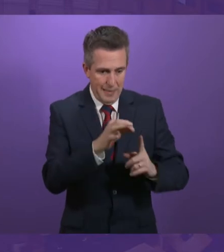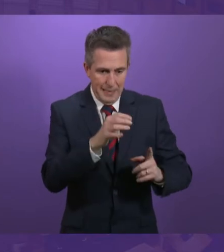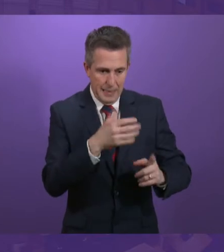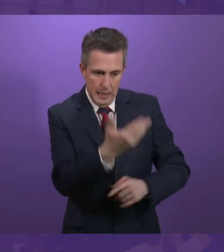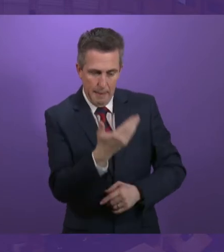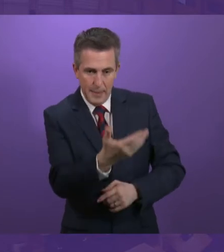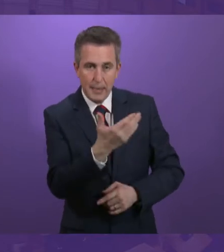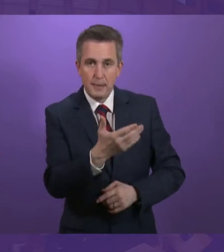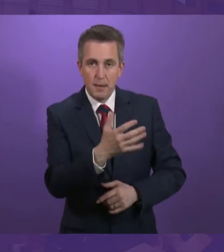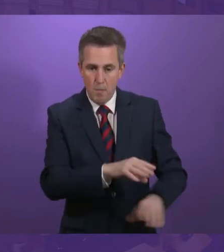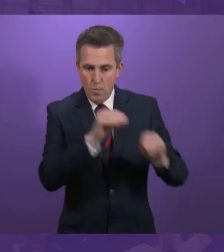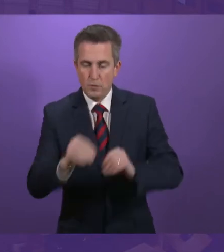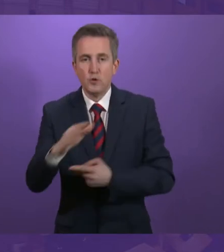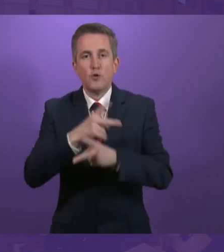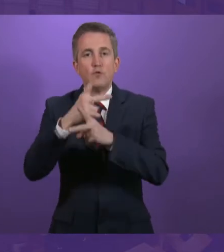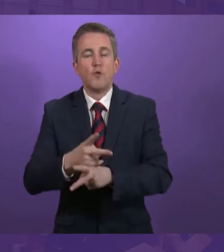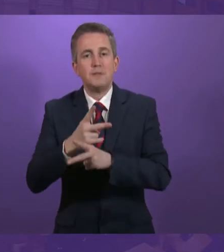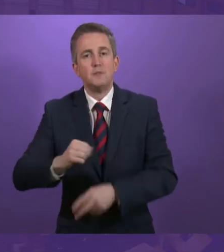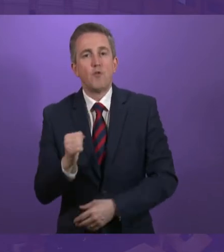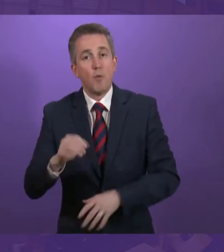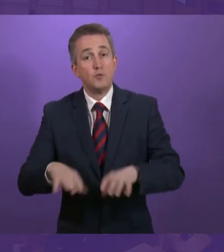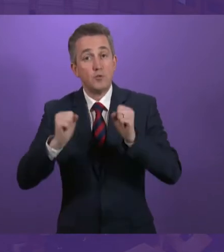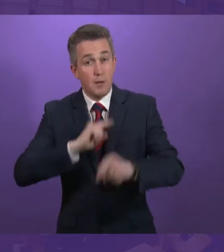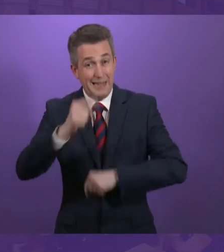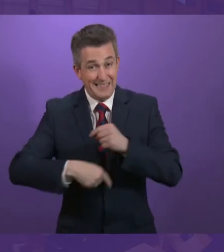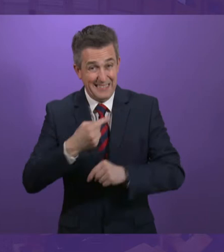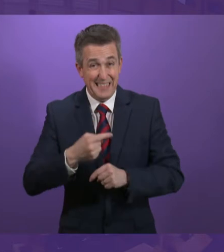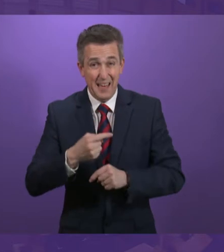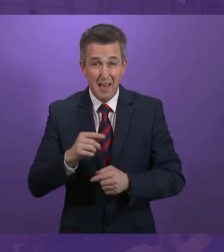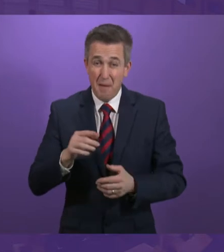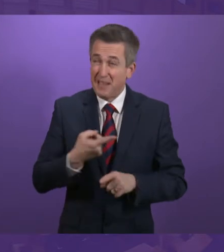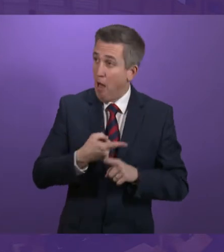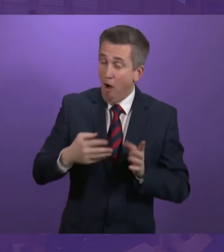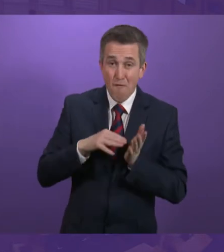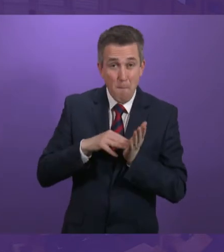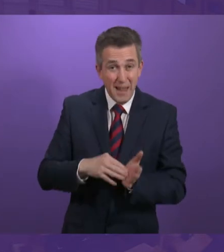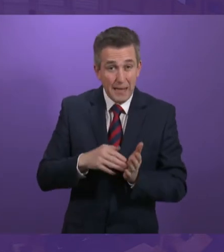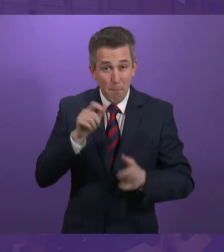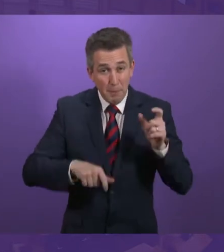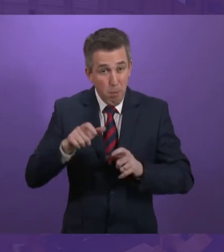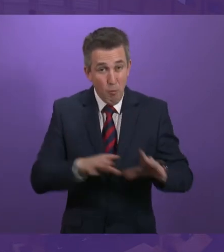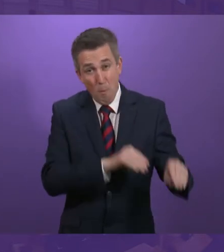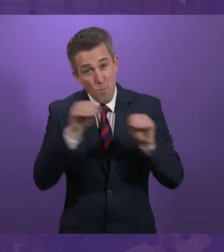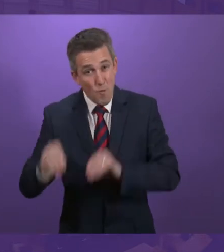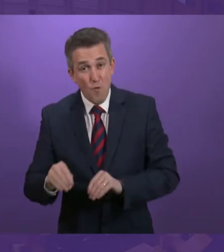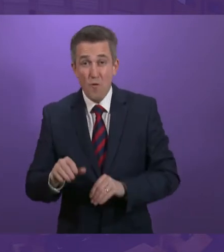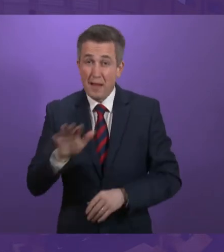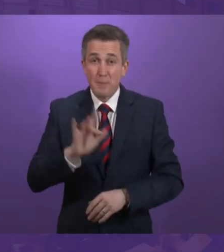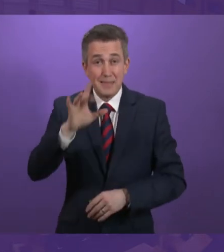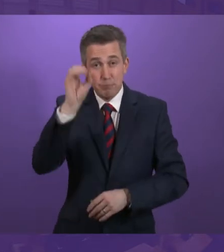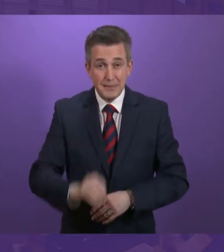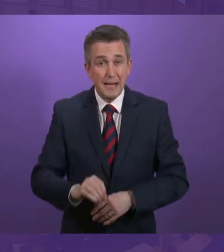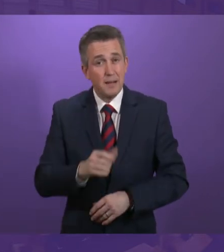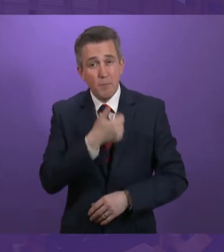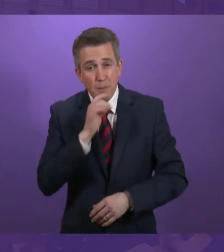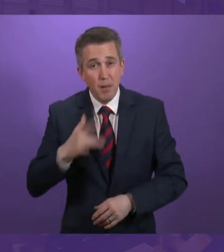agency next year. This involves moving more than half a million cases, 10% of people in Scotland. Such transfers